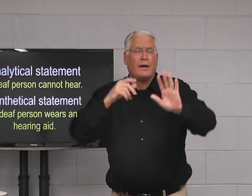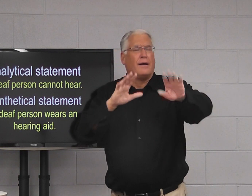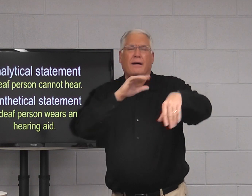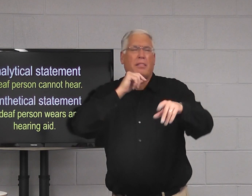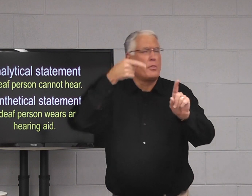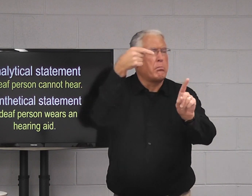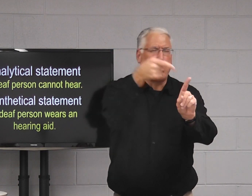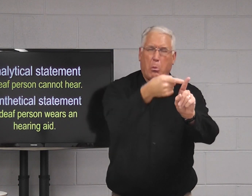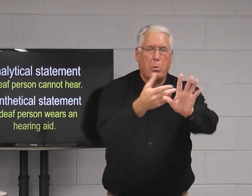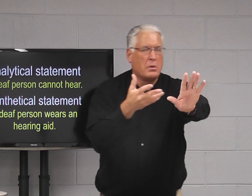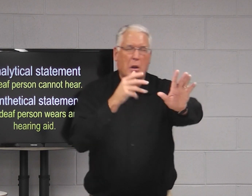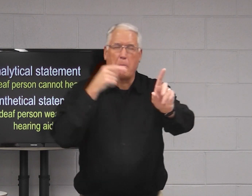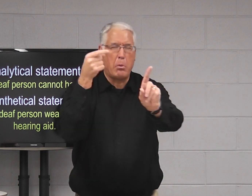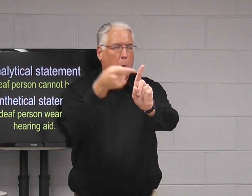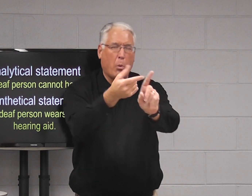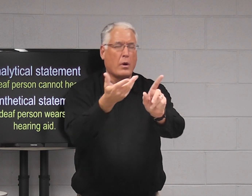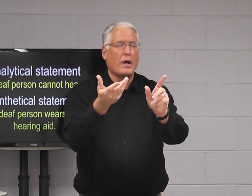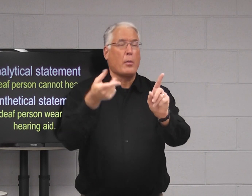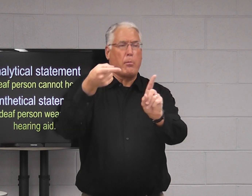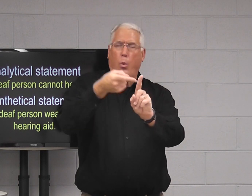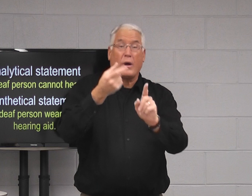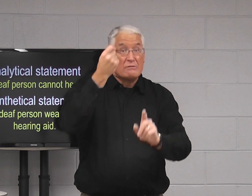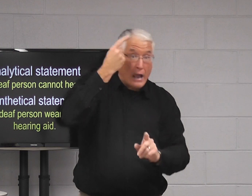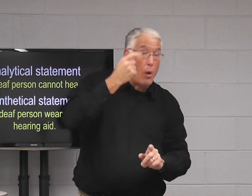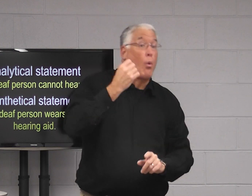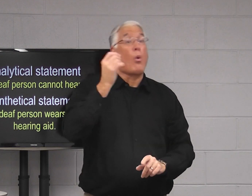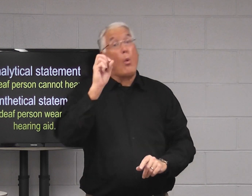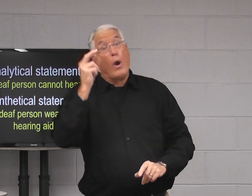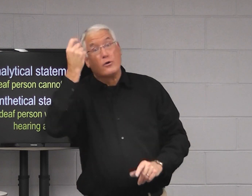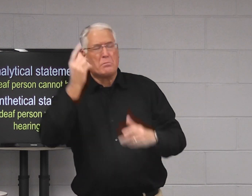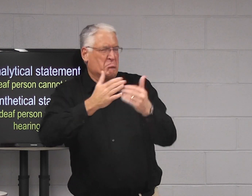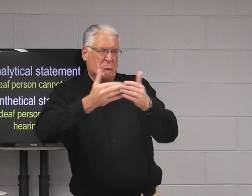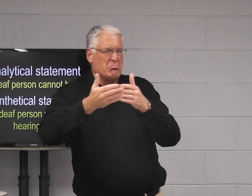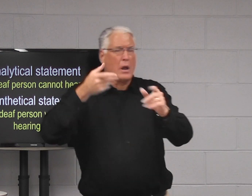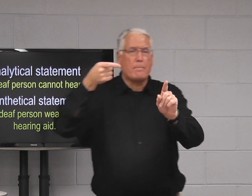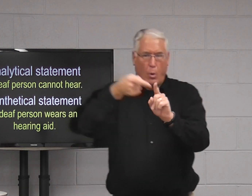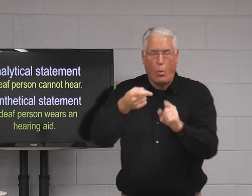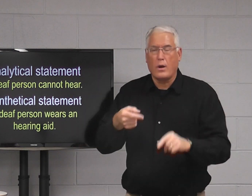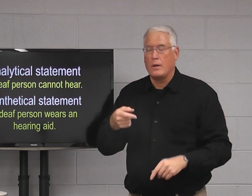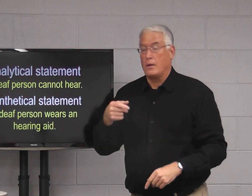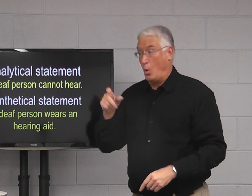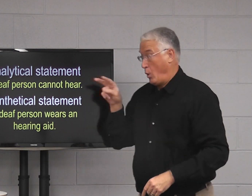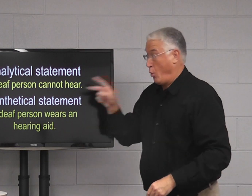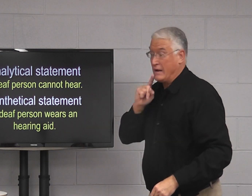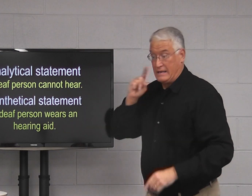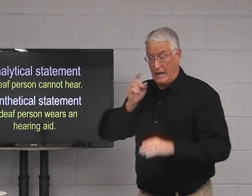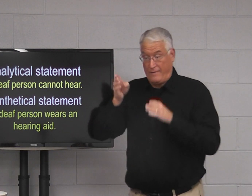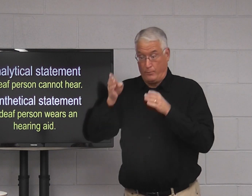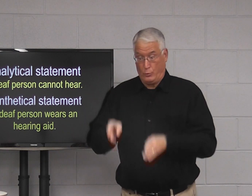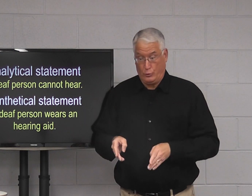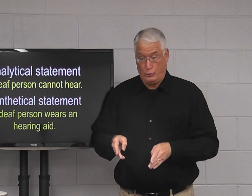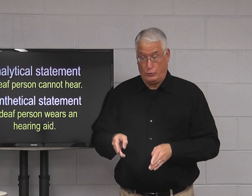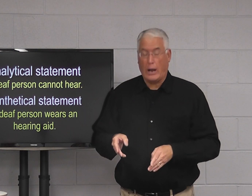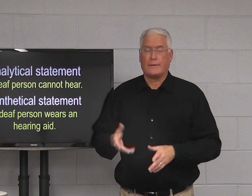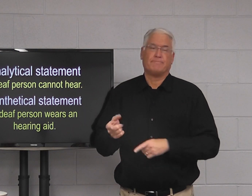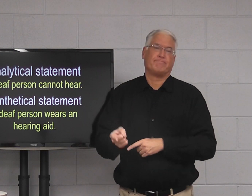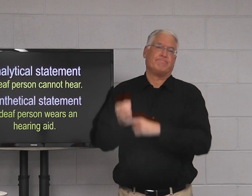You know, some people who wear hearing aids can't understand the word. they use it for noise. That's not the point here. It says a deaf